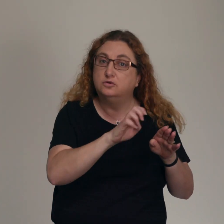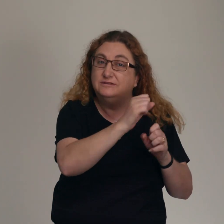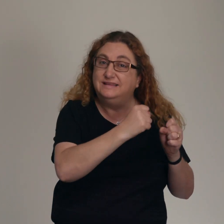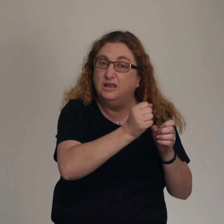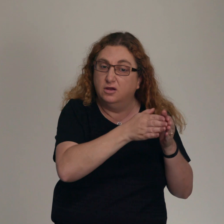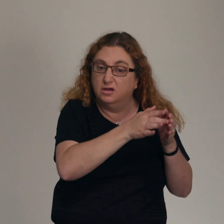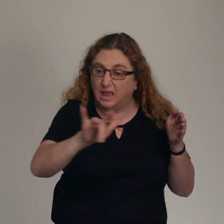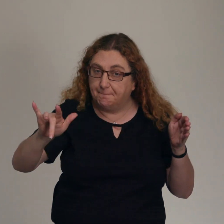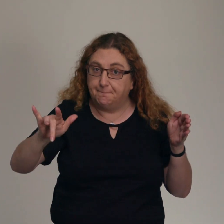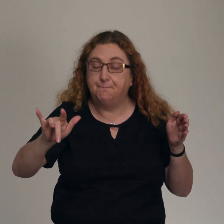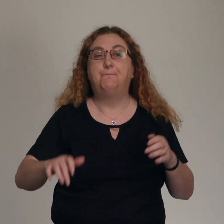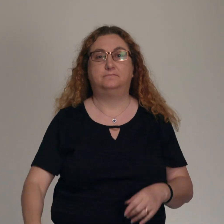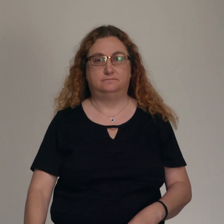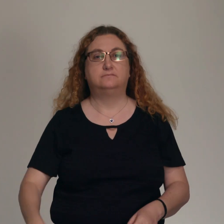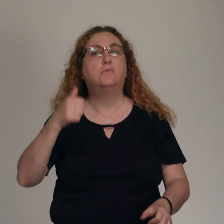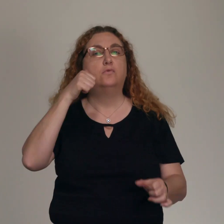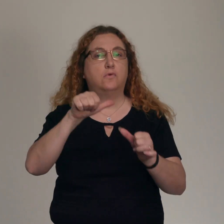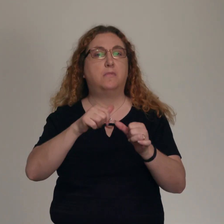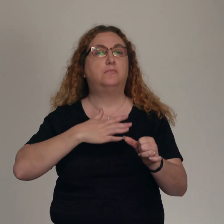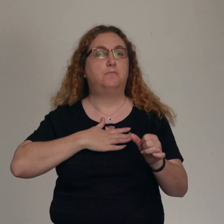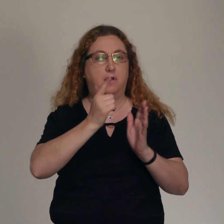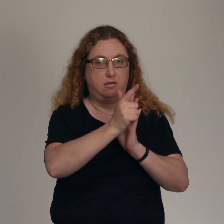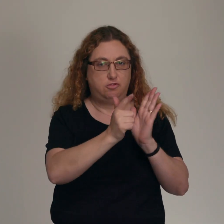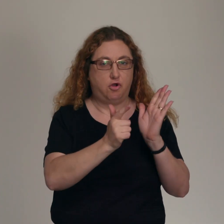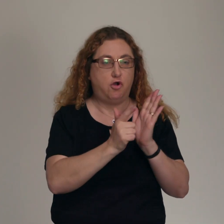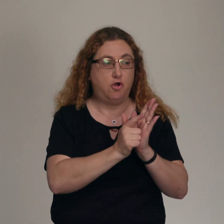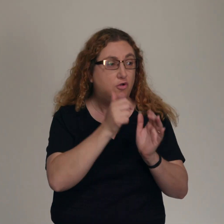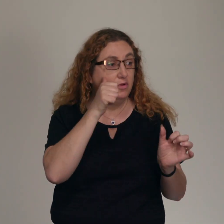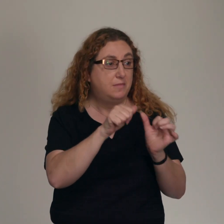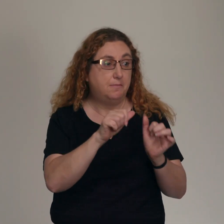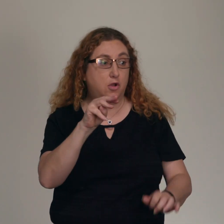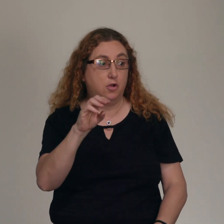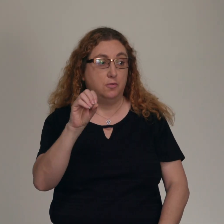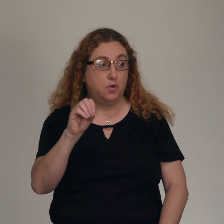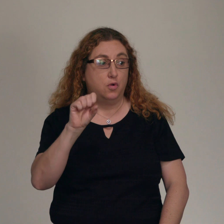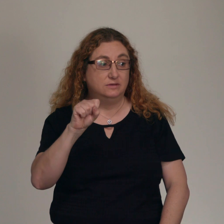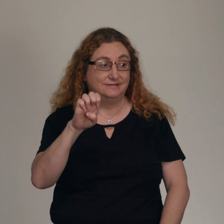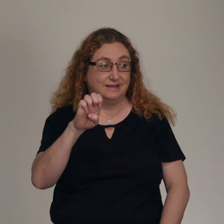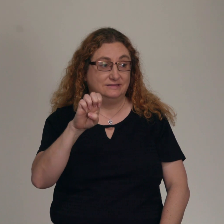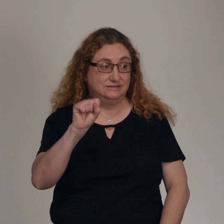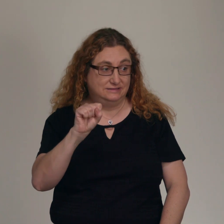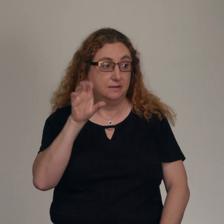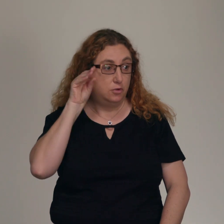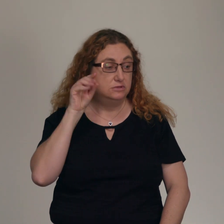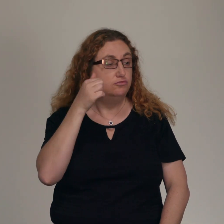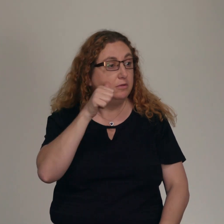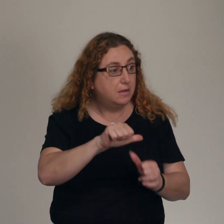servant Moses, the decrees and laws I gave him at Horeb for all Israel. See, I will send the